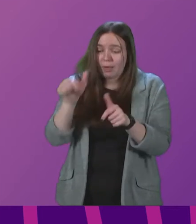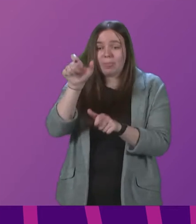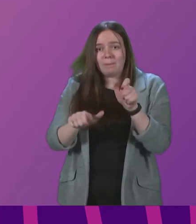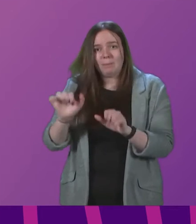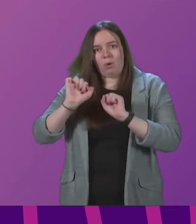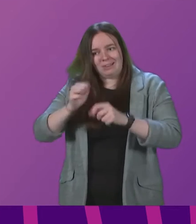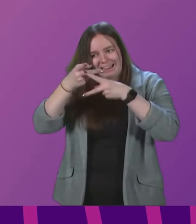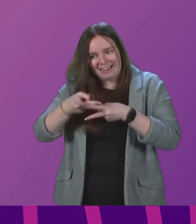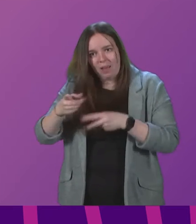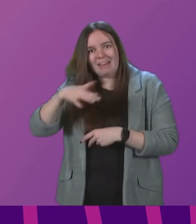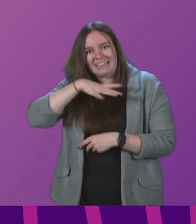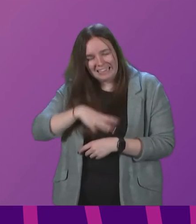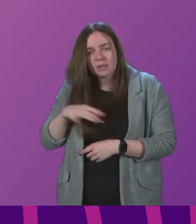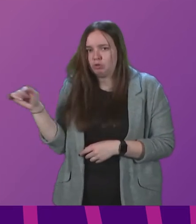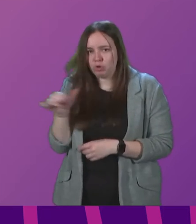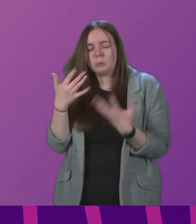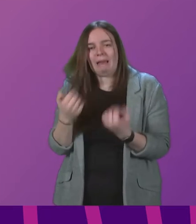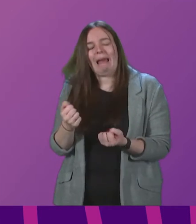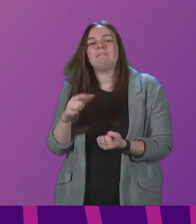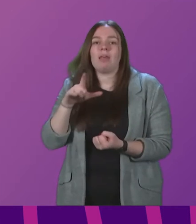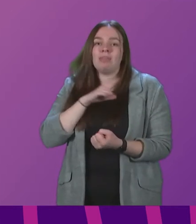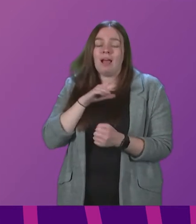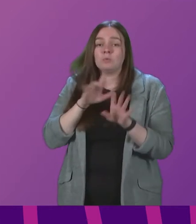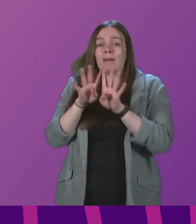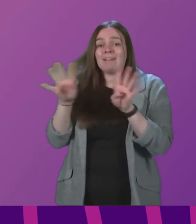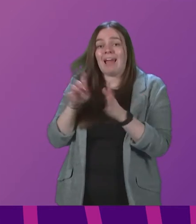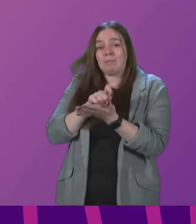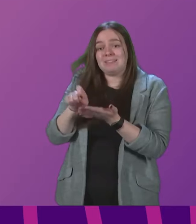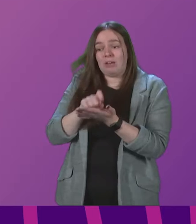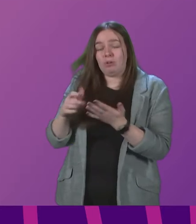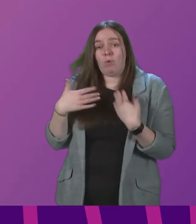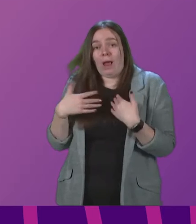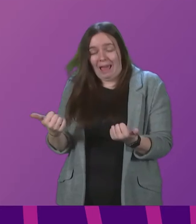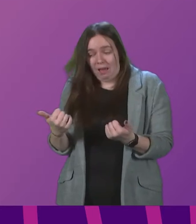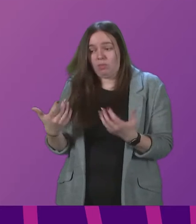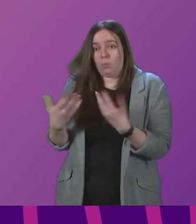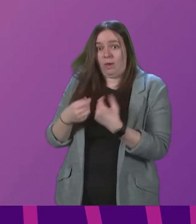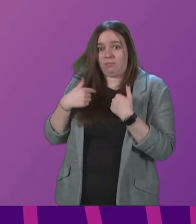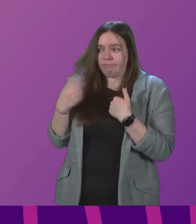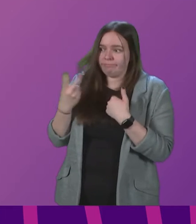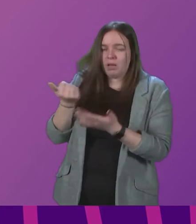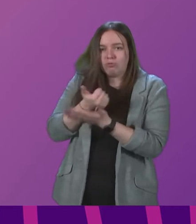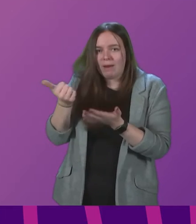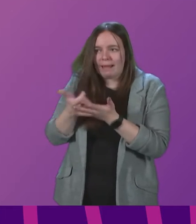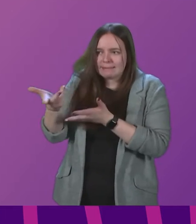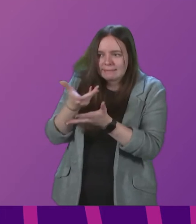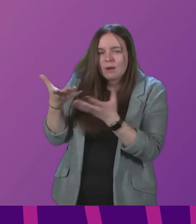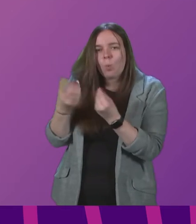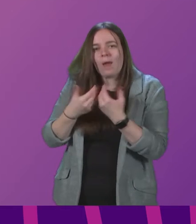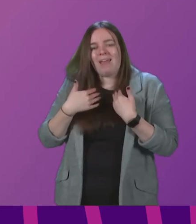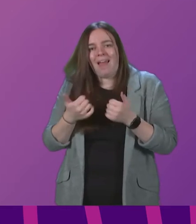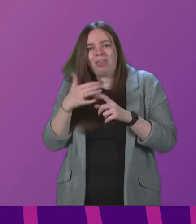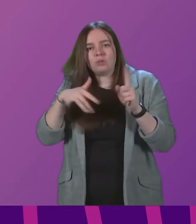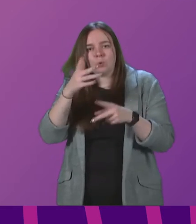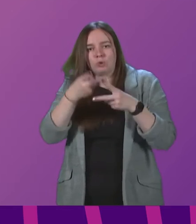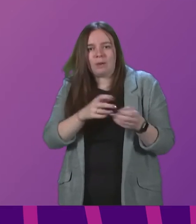they need and deserve. That is why the Cabinet Secretary for Health and I are in regular discussions with health and social care